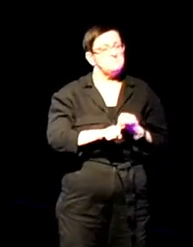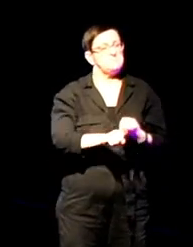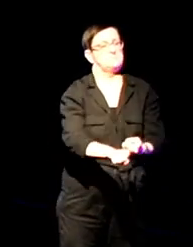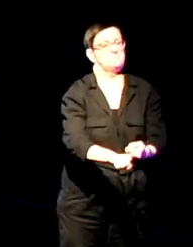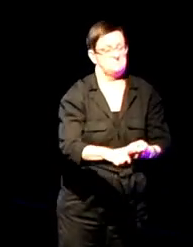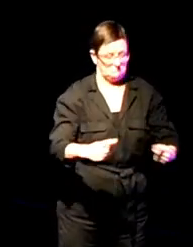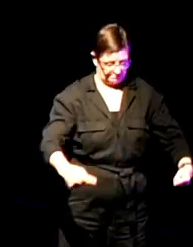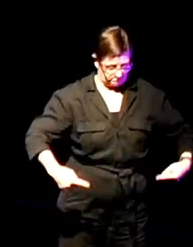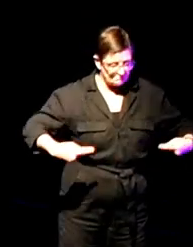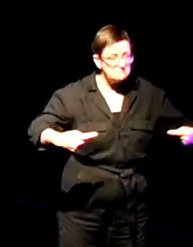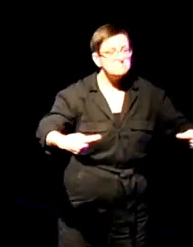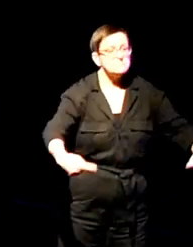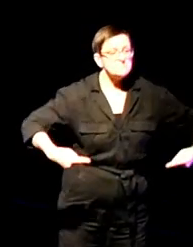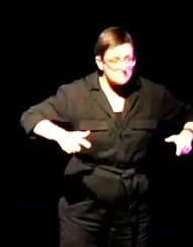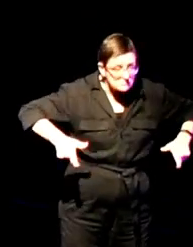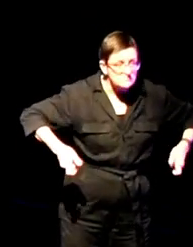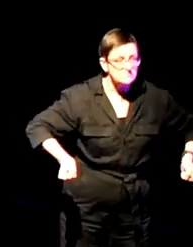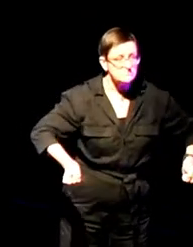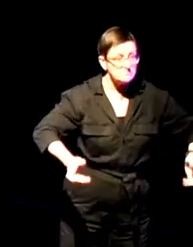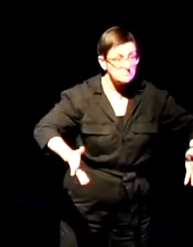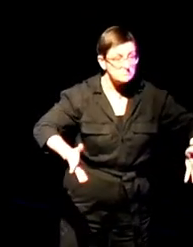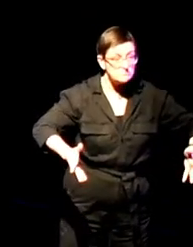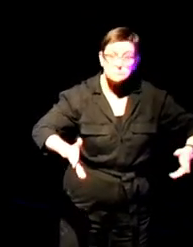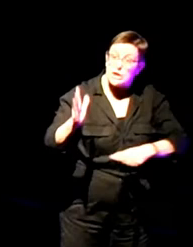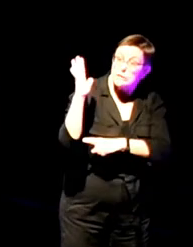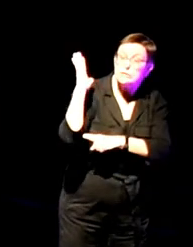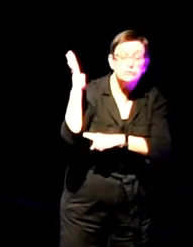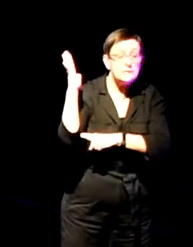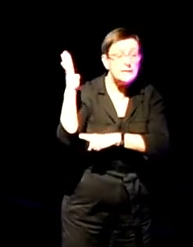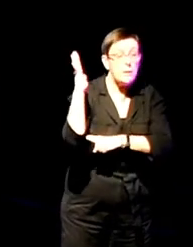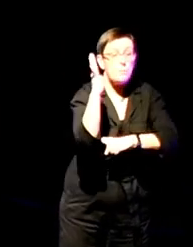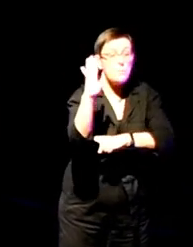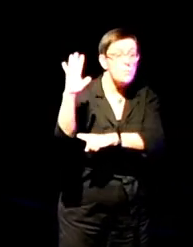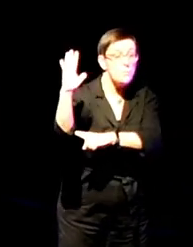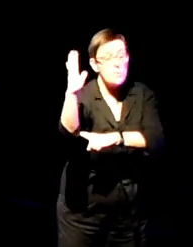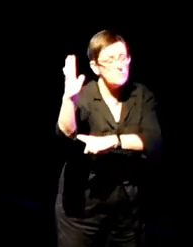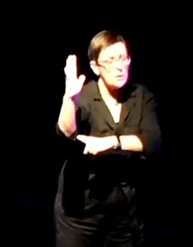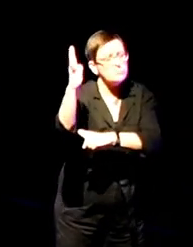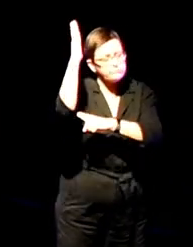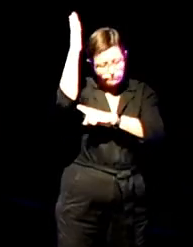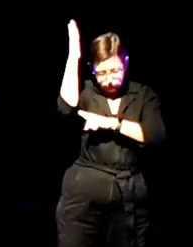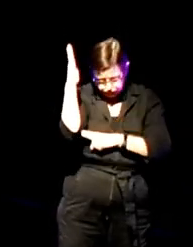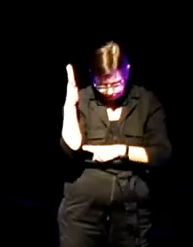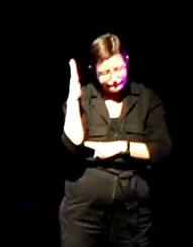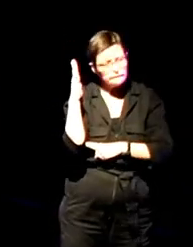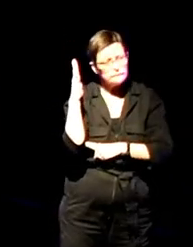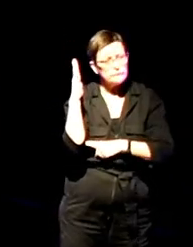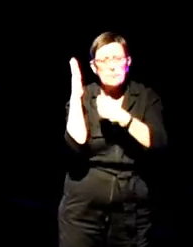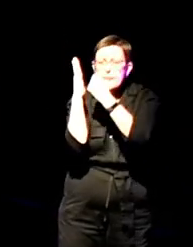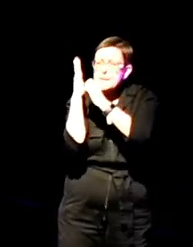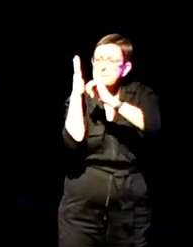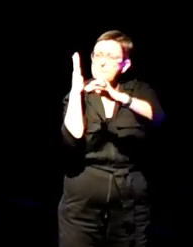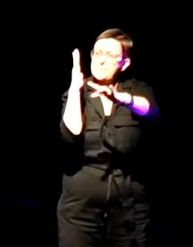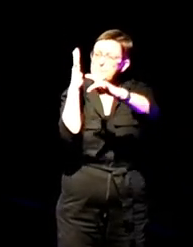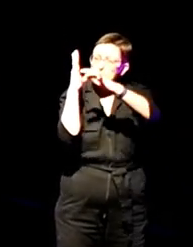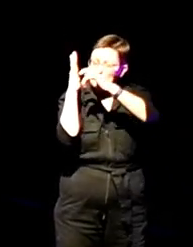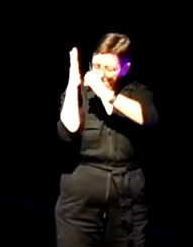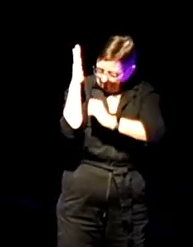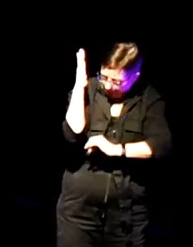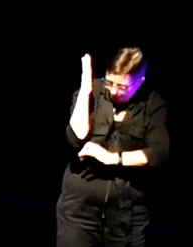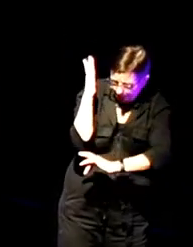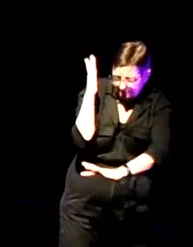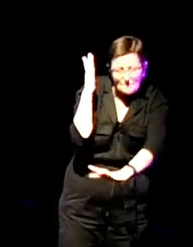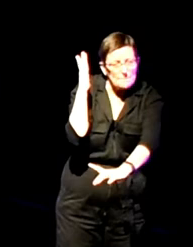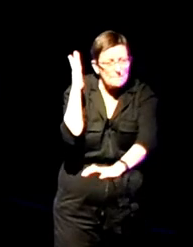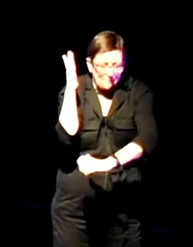tree doesn't travel. It doesn't need to. It knows the forest. Sends signals beneath the floor. Swaps